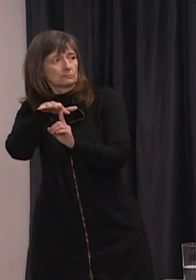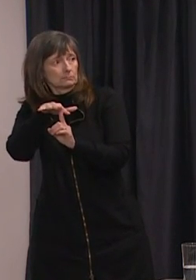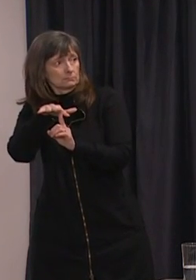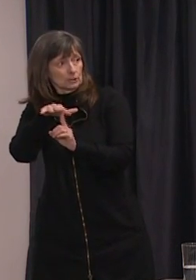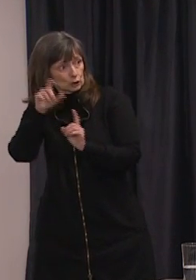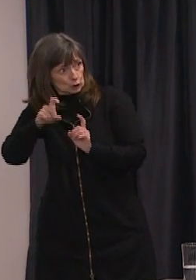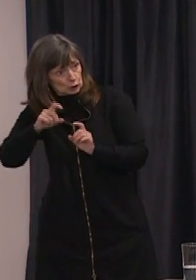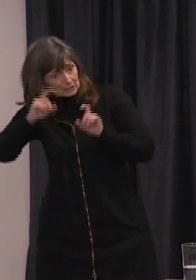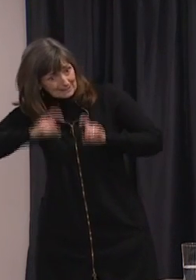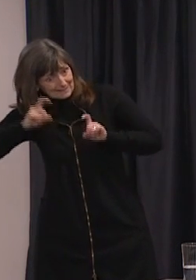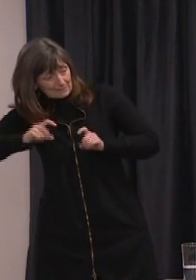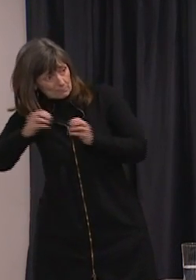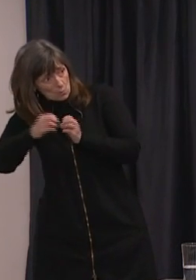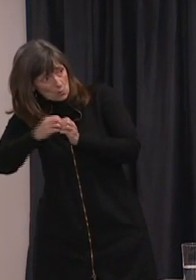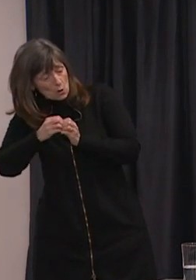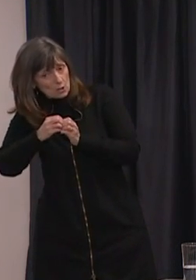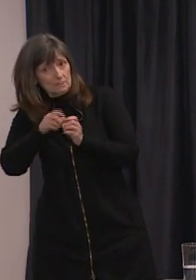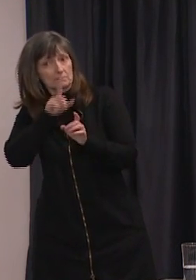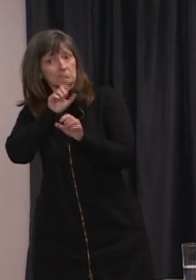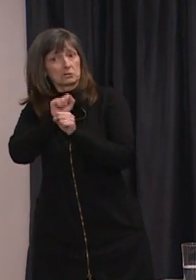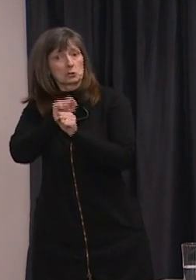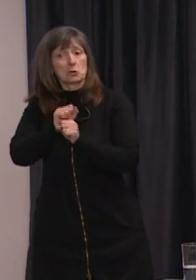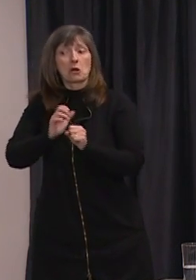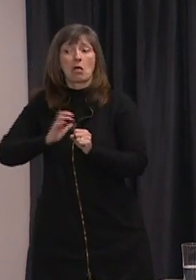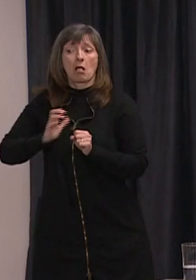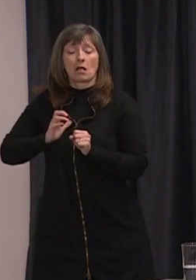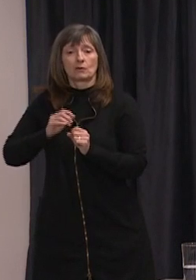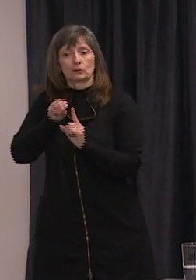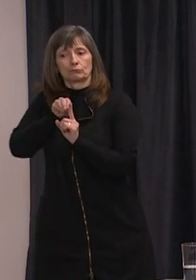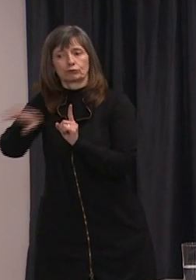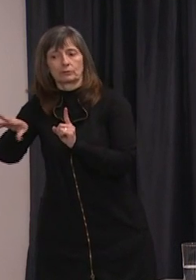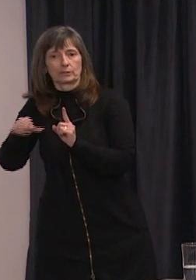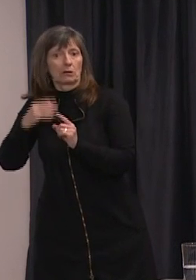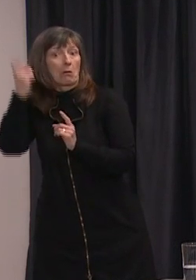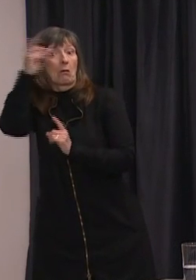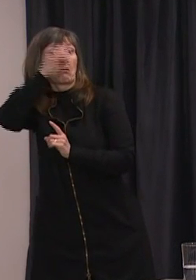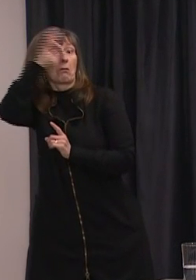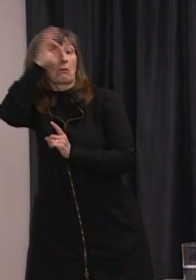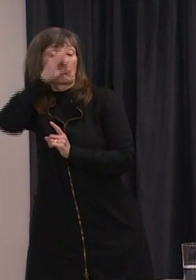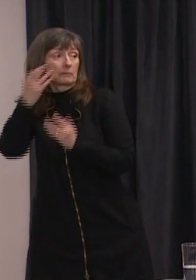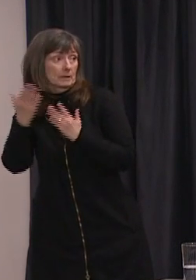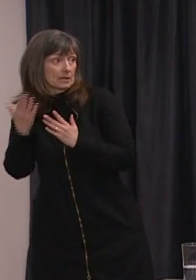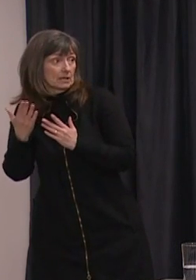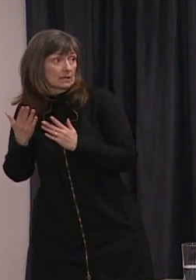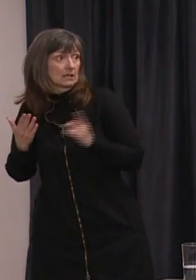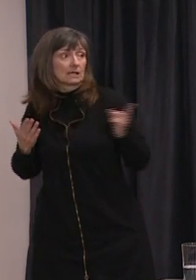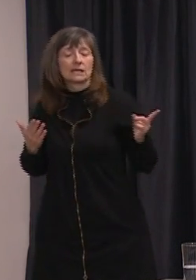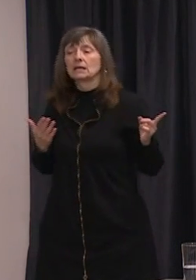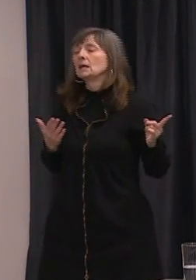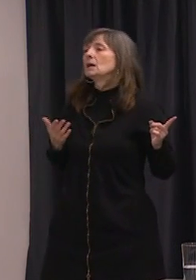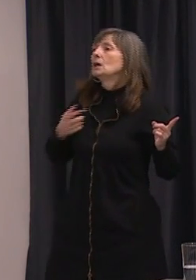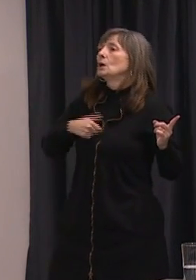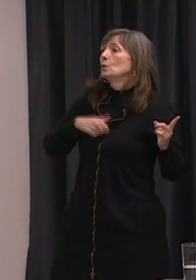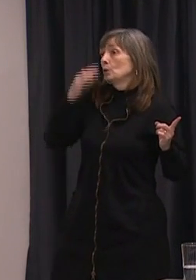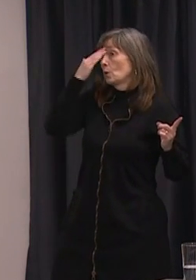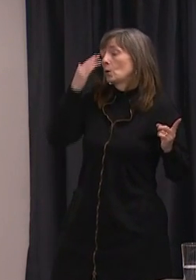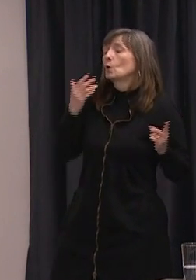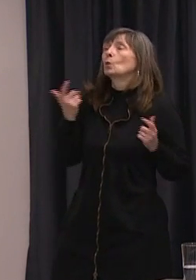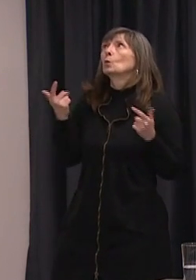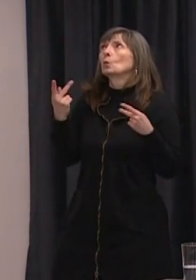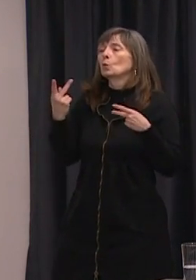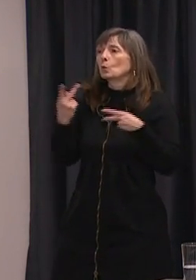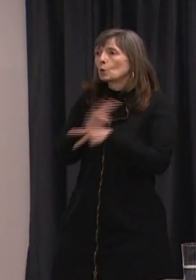to ensure that we're catching any of the cases that we have in this province right now? So right now what we know is the biggest risk is travel